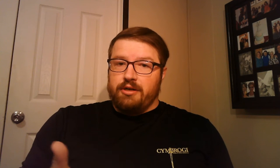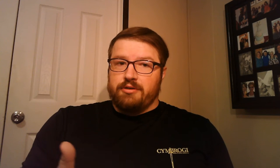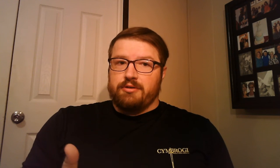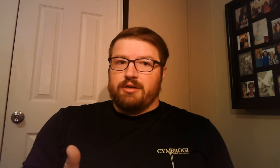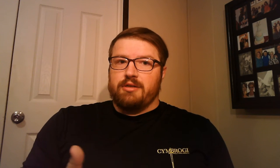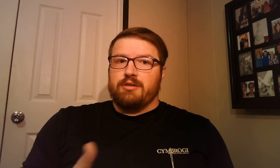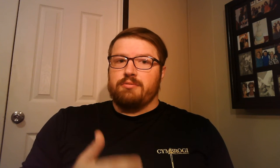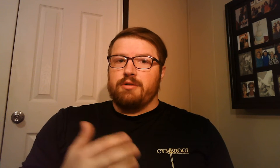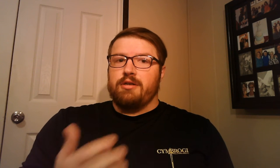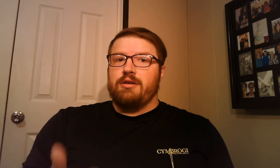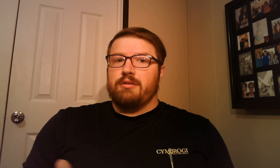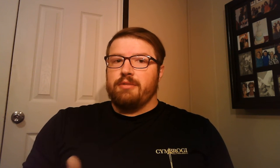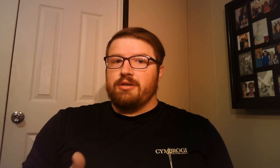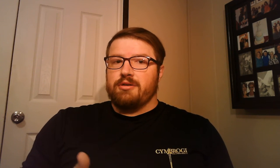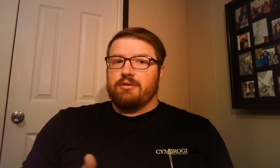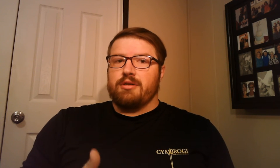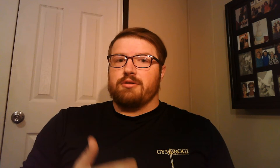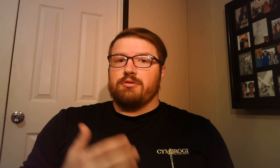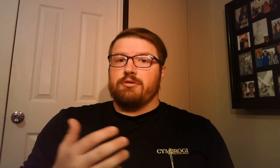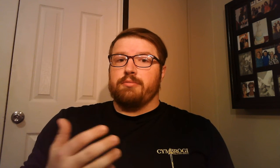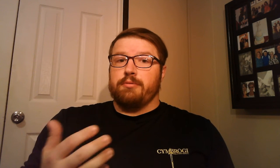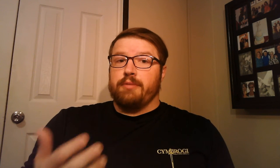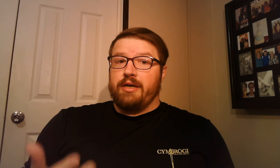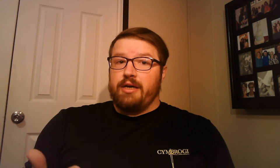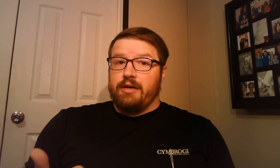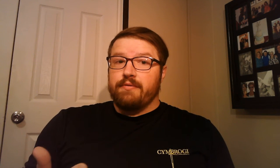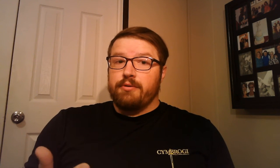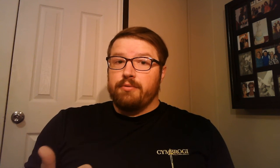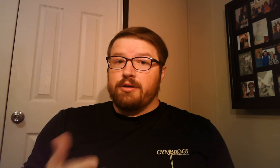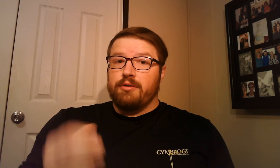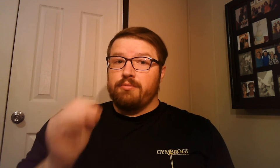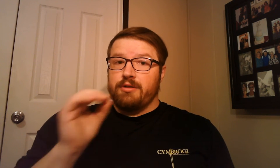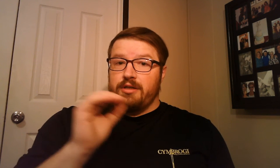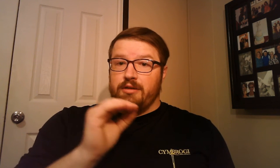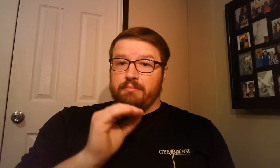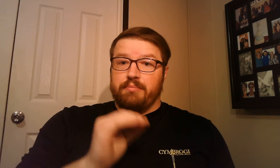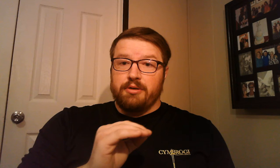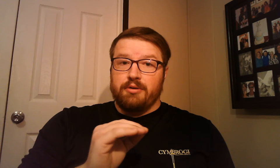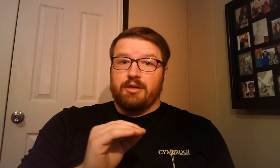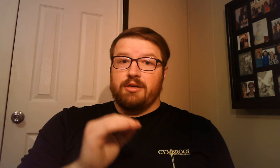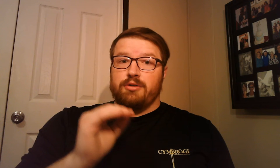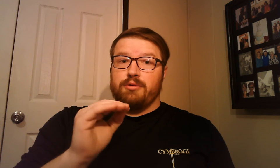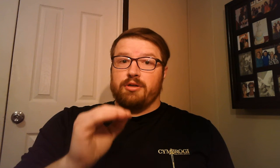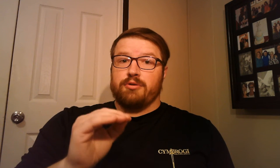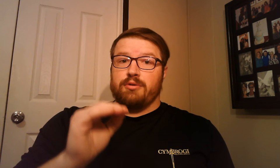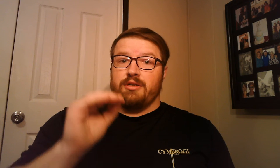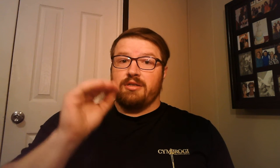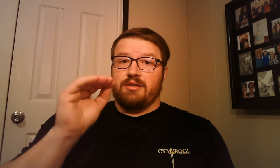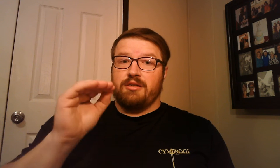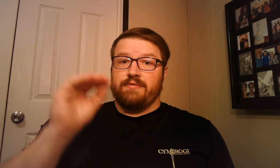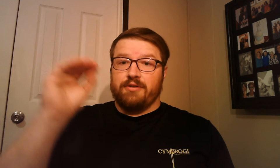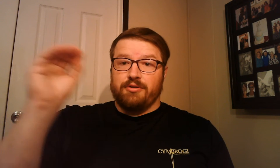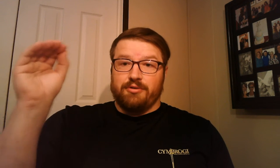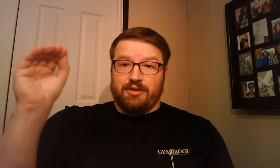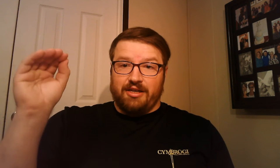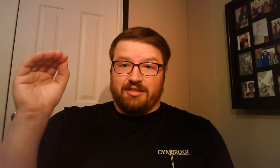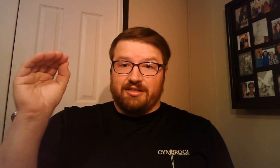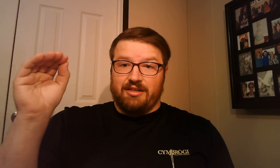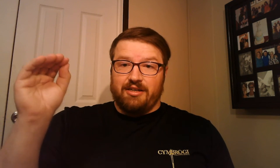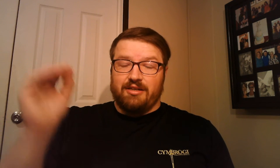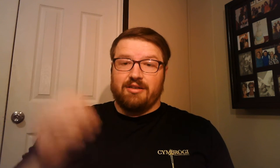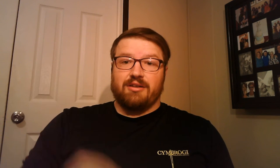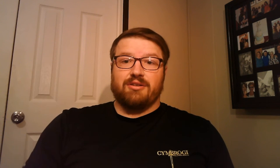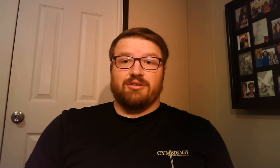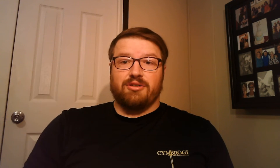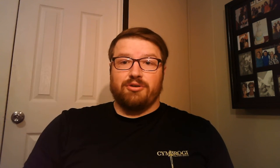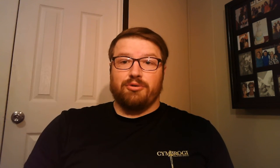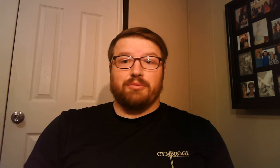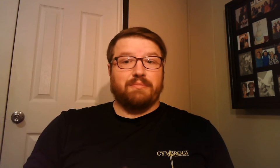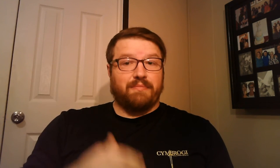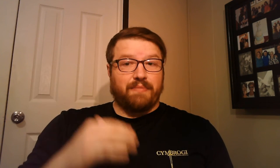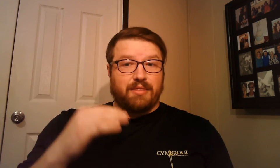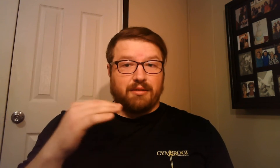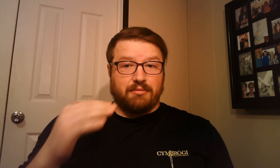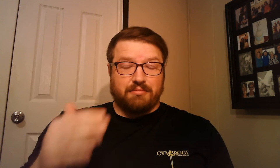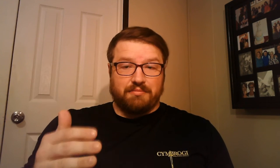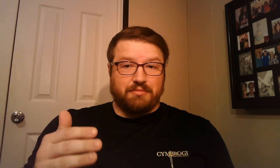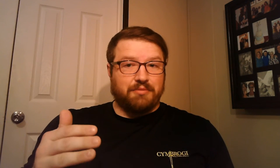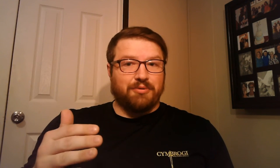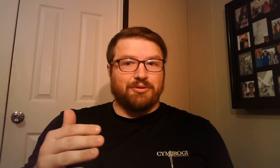exercises, we need to make sure that they're doable by everyone with the ability to increase in difficulty as needed. So if we're